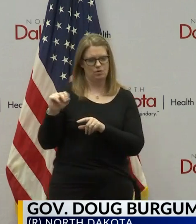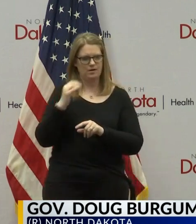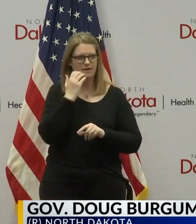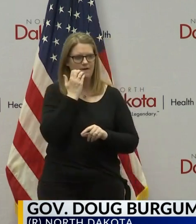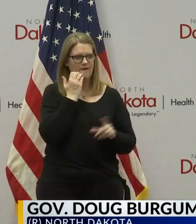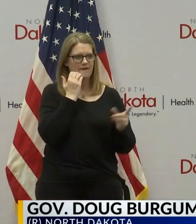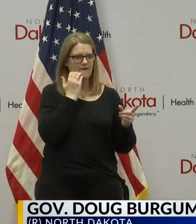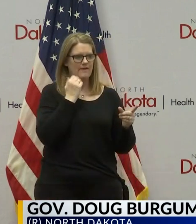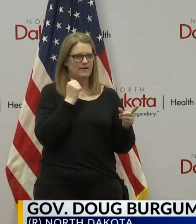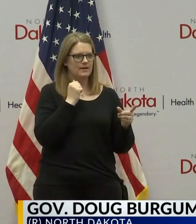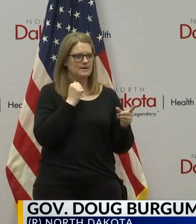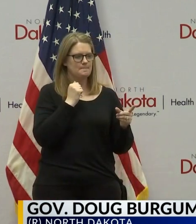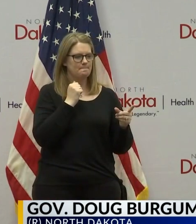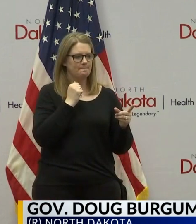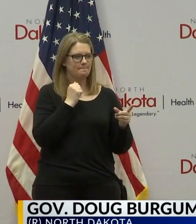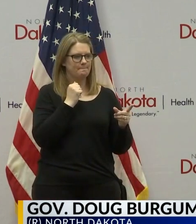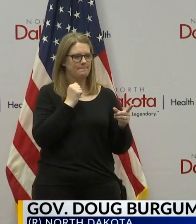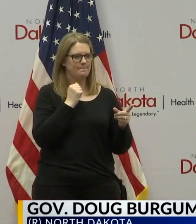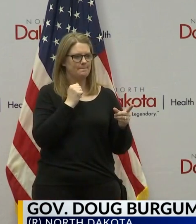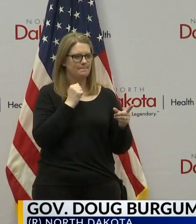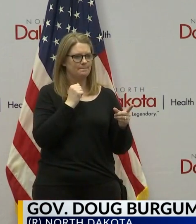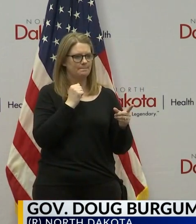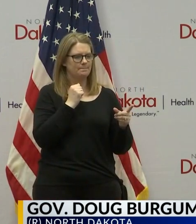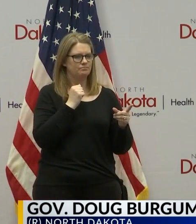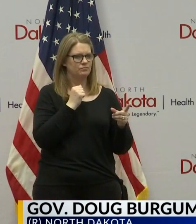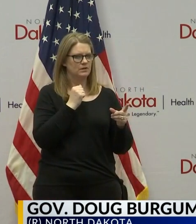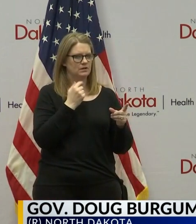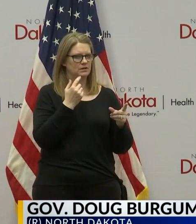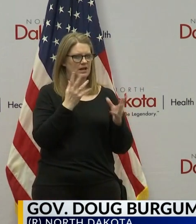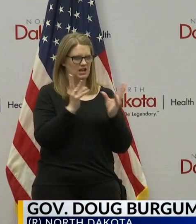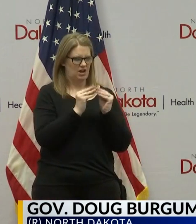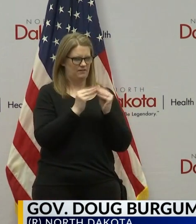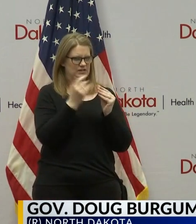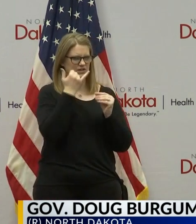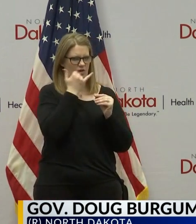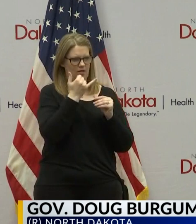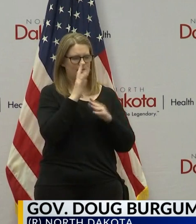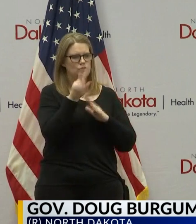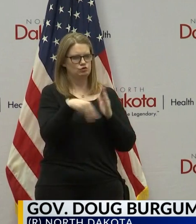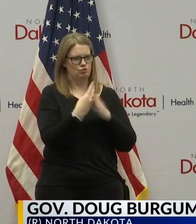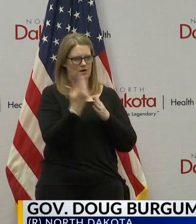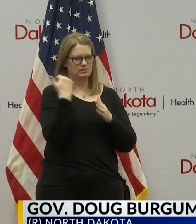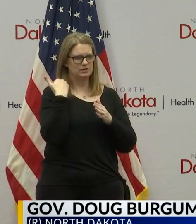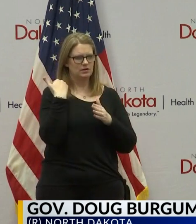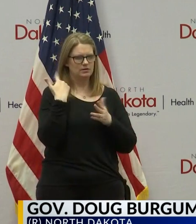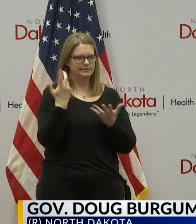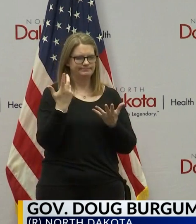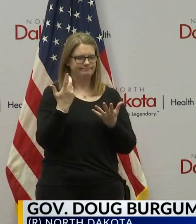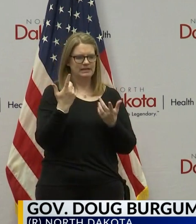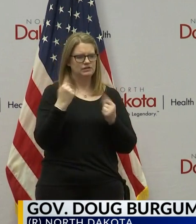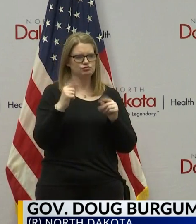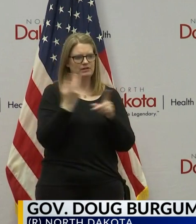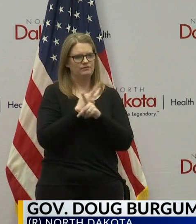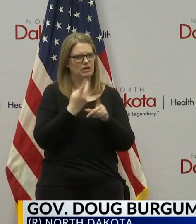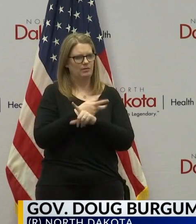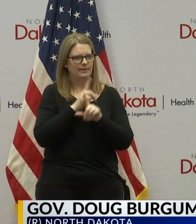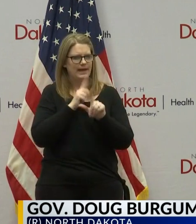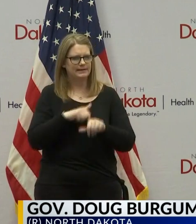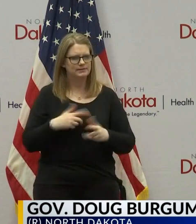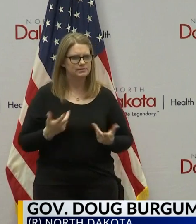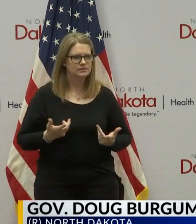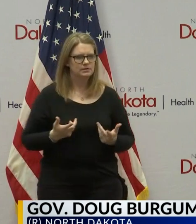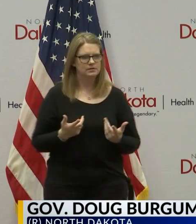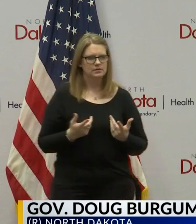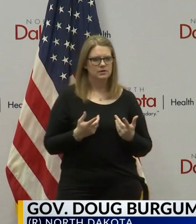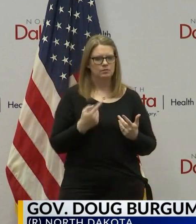we, I asked that question at a conference call about two hours ago, and they're digging, trying to dig up that answer. We do